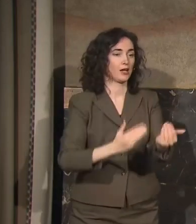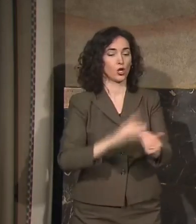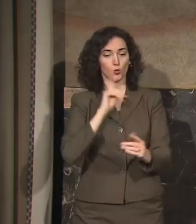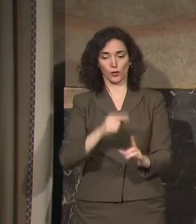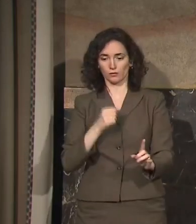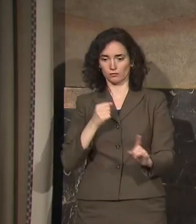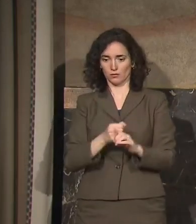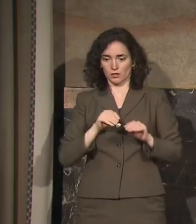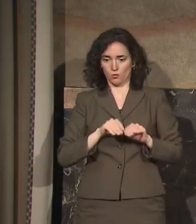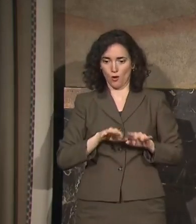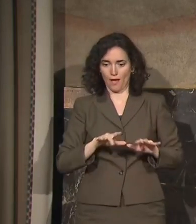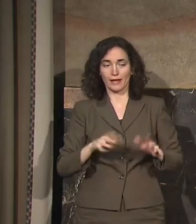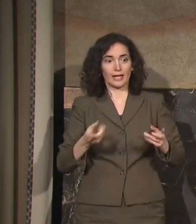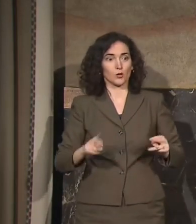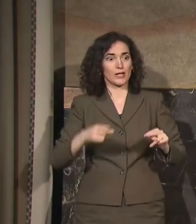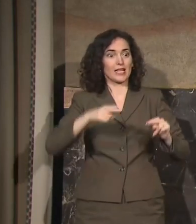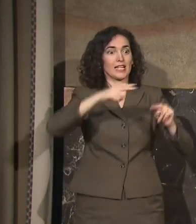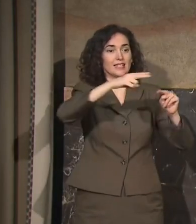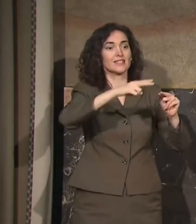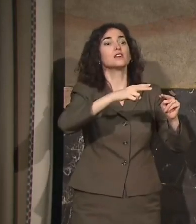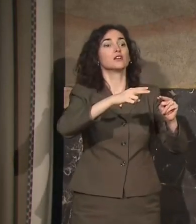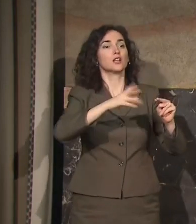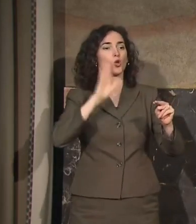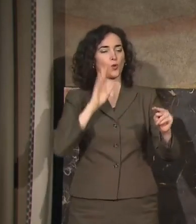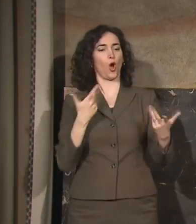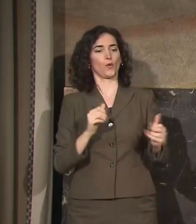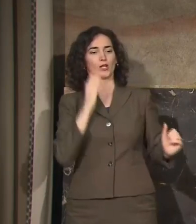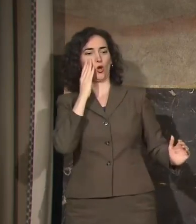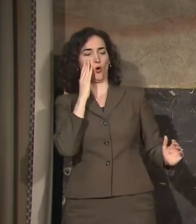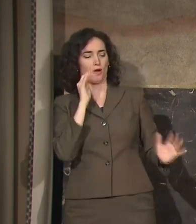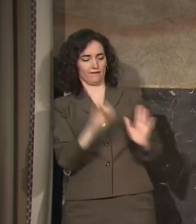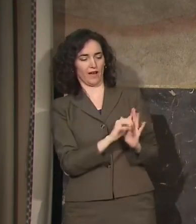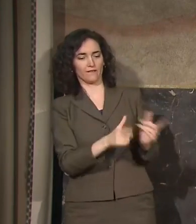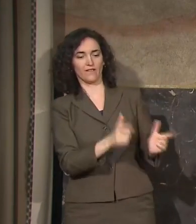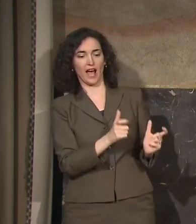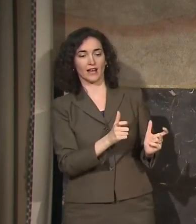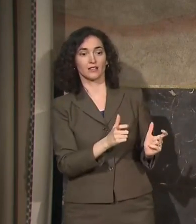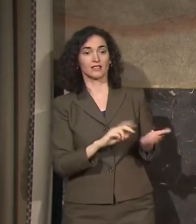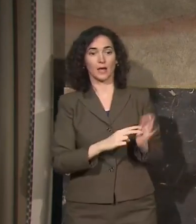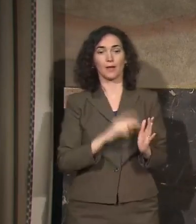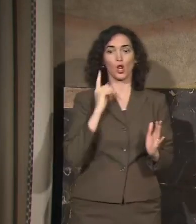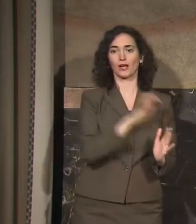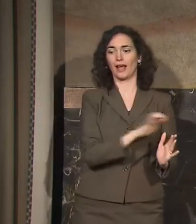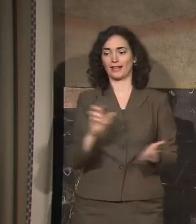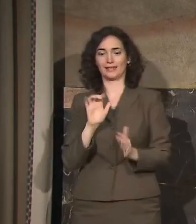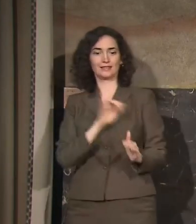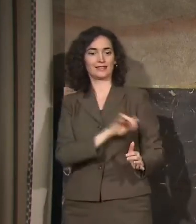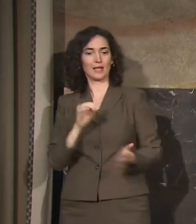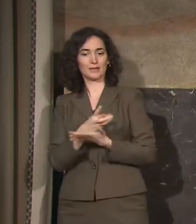we won't have the situation that we had several weeks ago. Dr. B, you have anything to add to that?